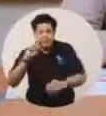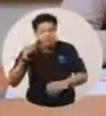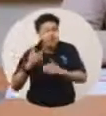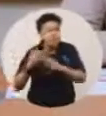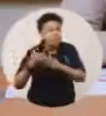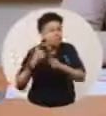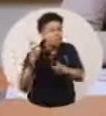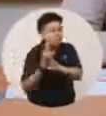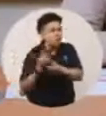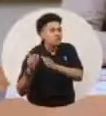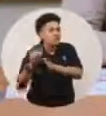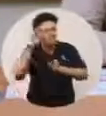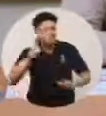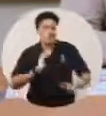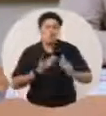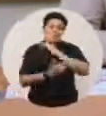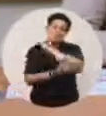step within the right direction for our country.